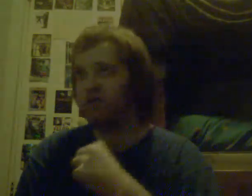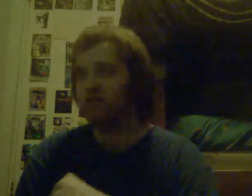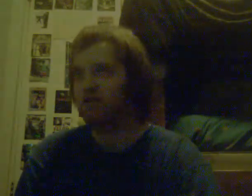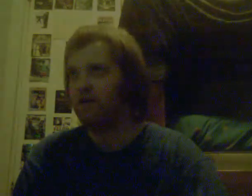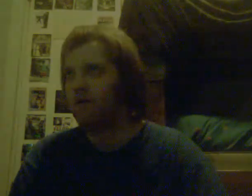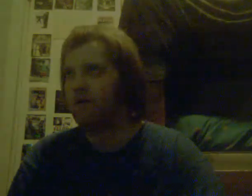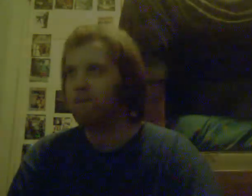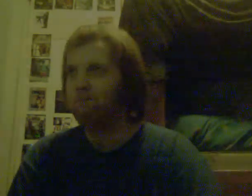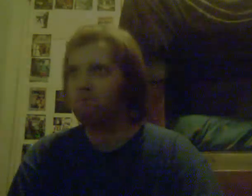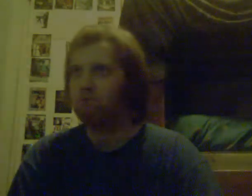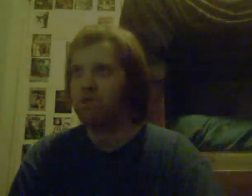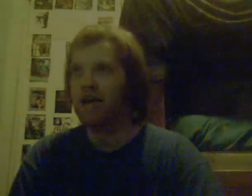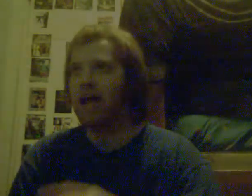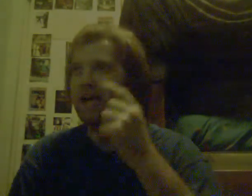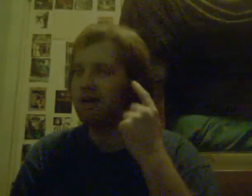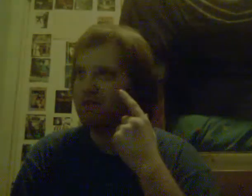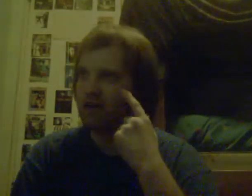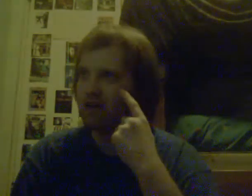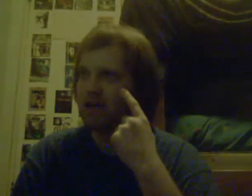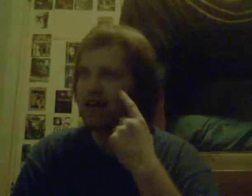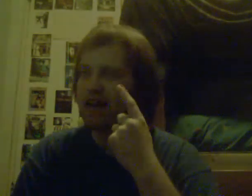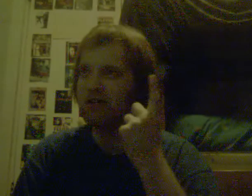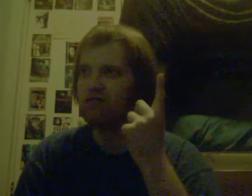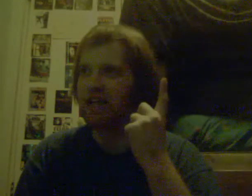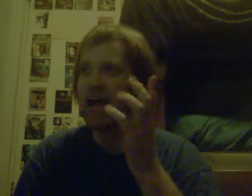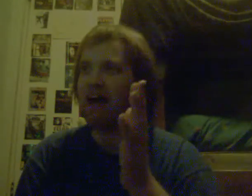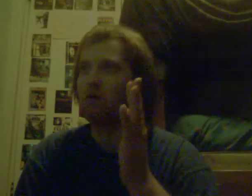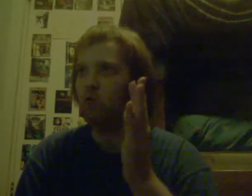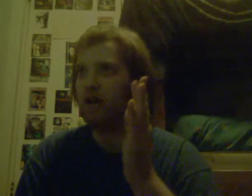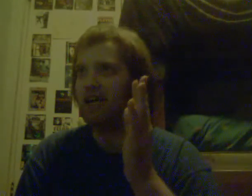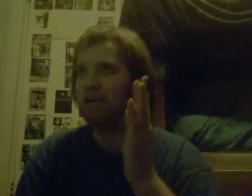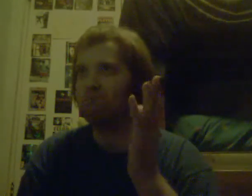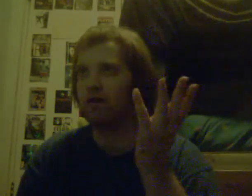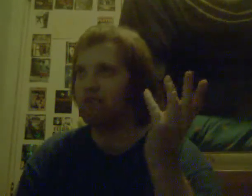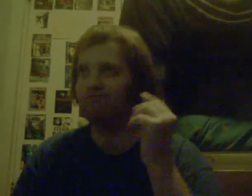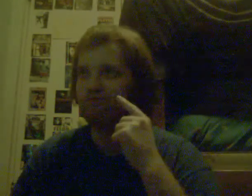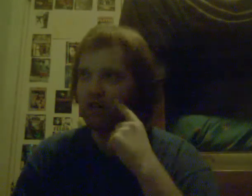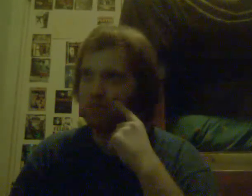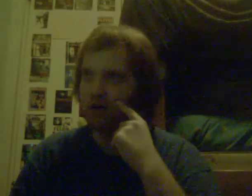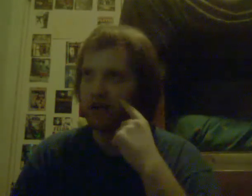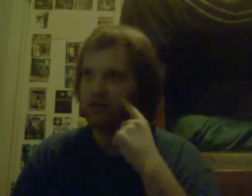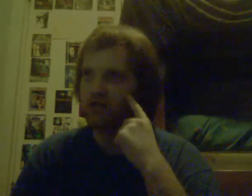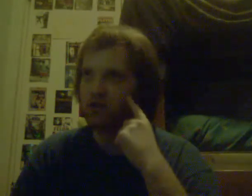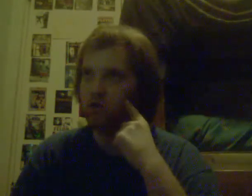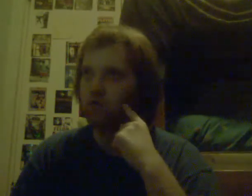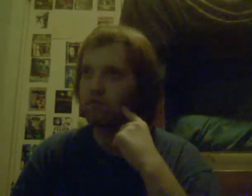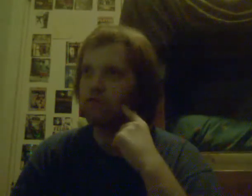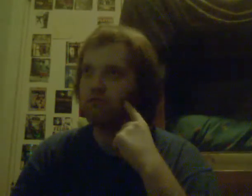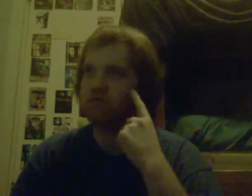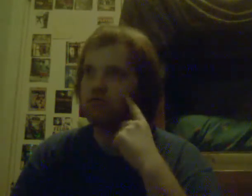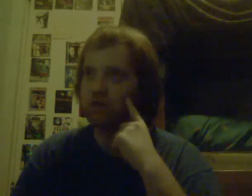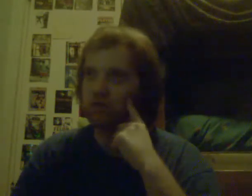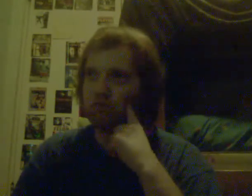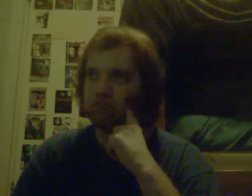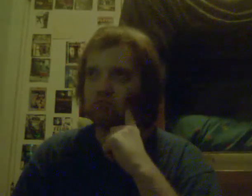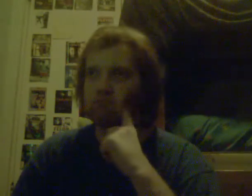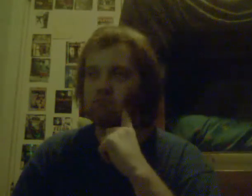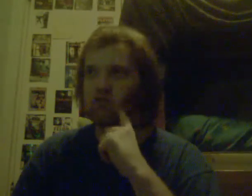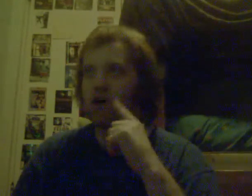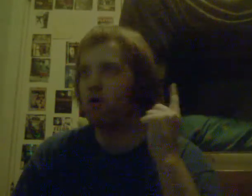and i and i used to have a wee but but i sold it so so